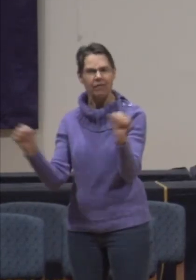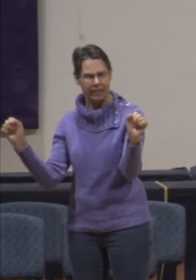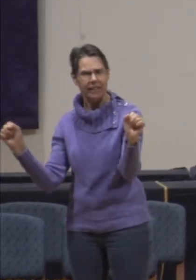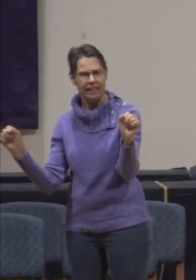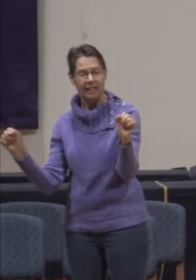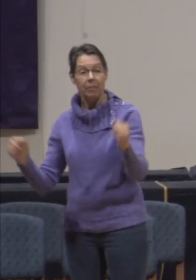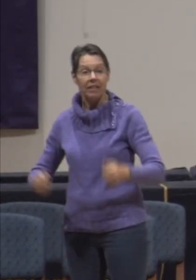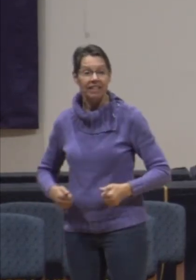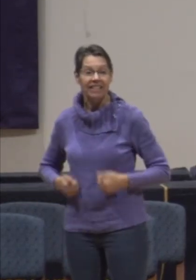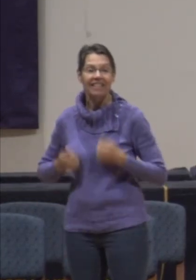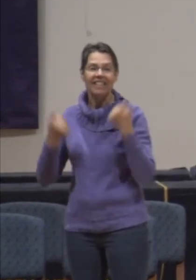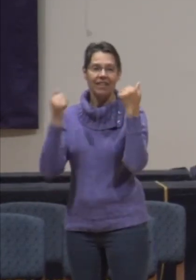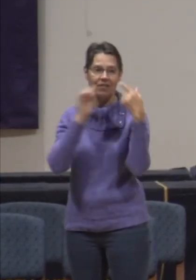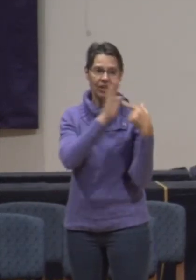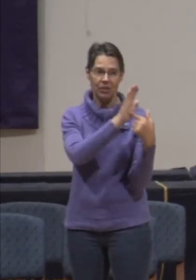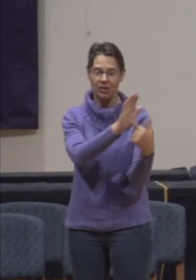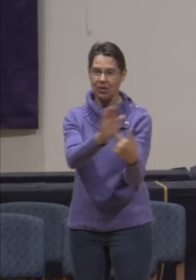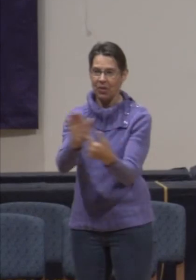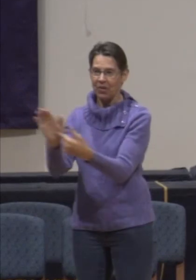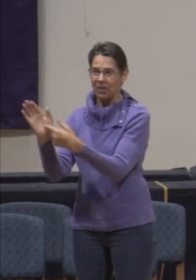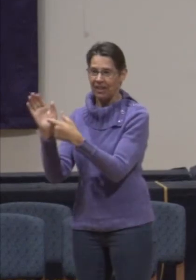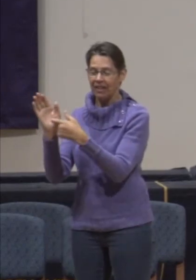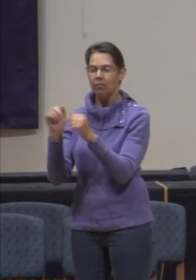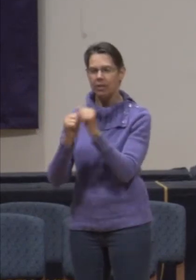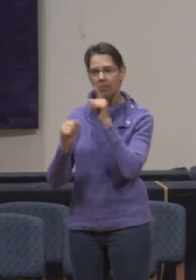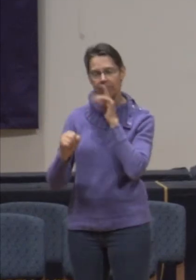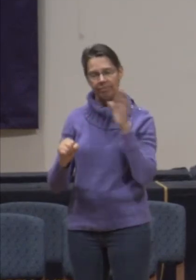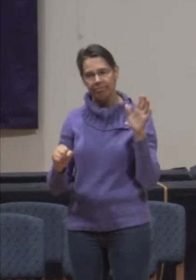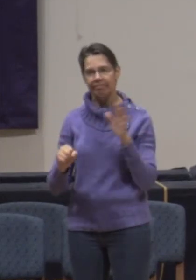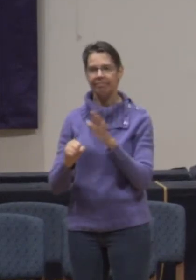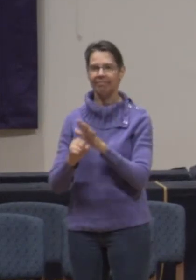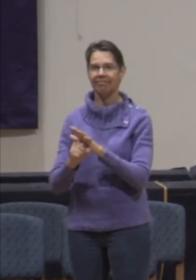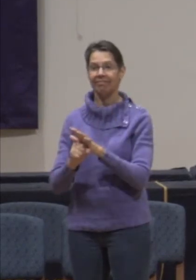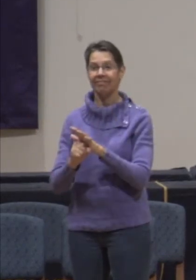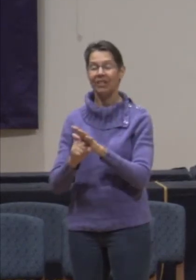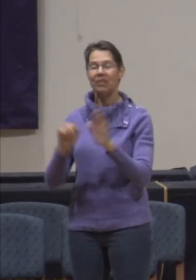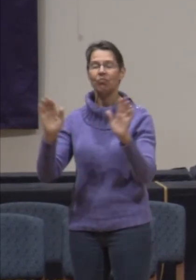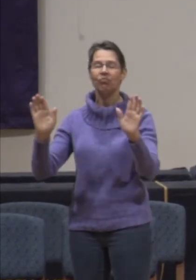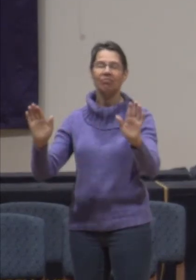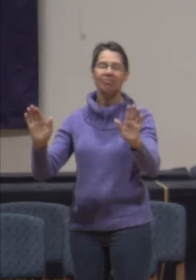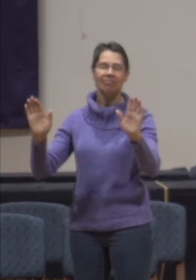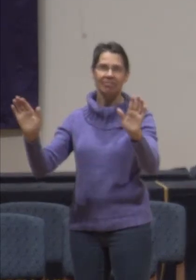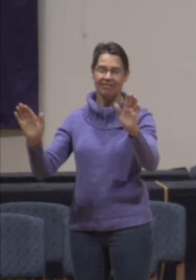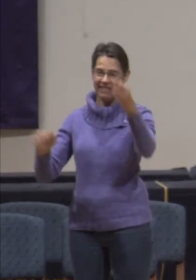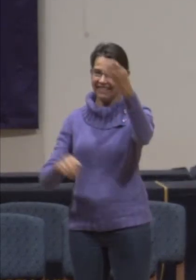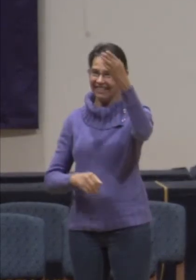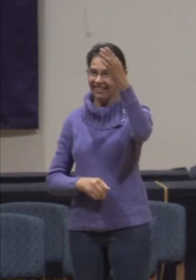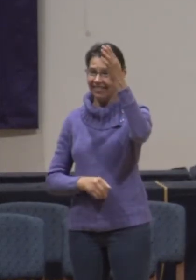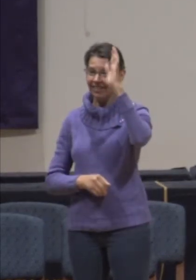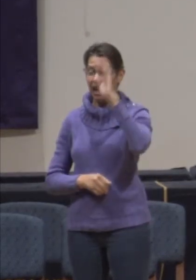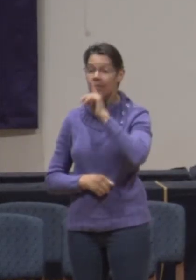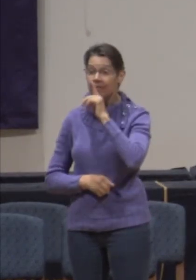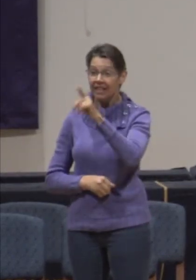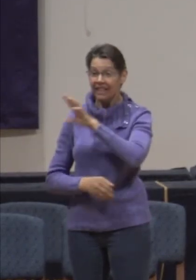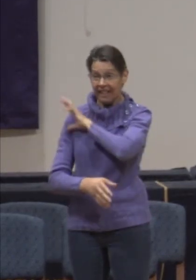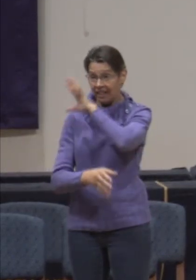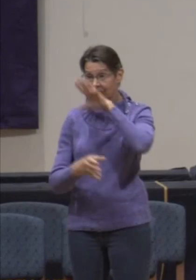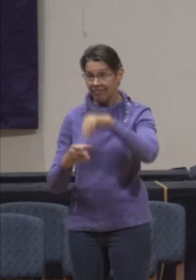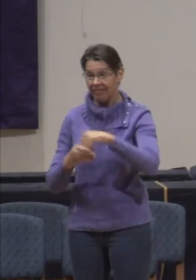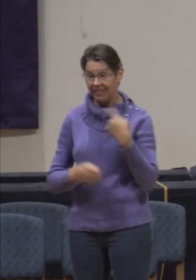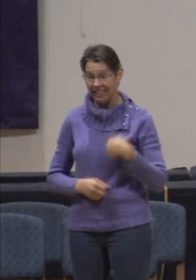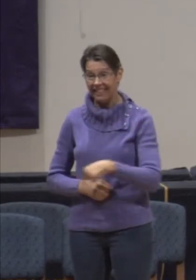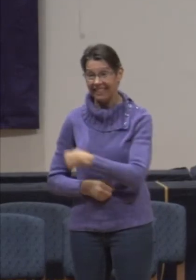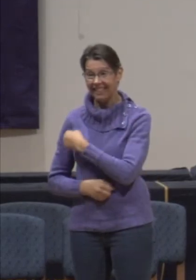But to live that out with a kind of assurance of the greatness of God that does indeed surround us.